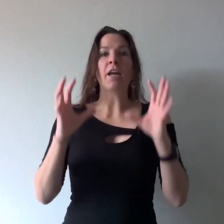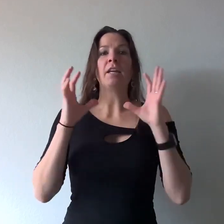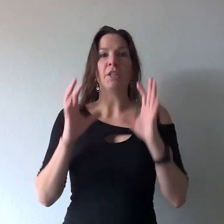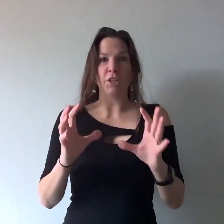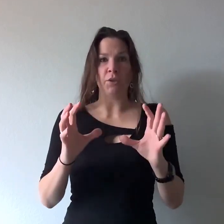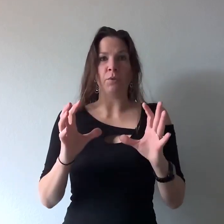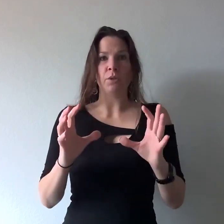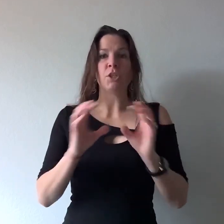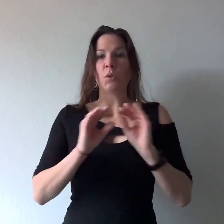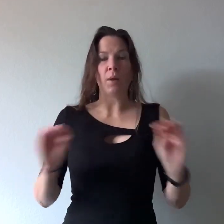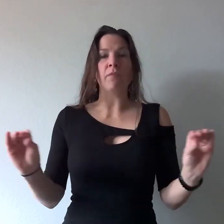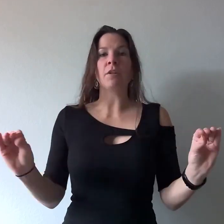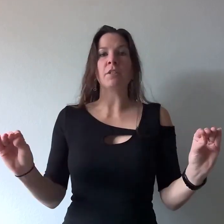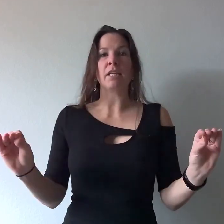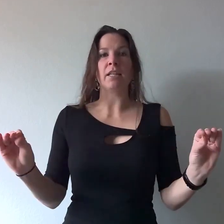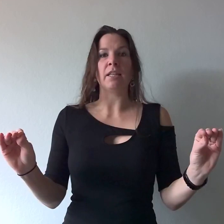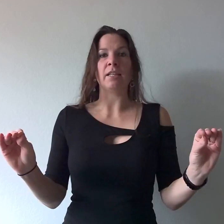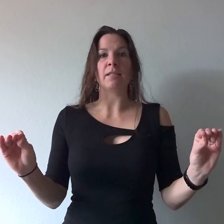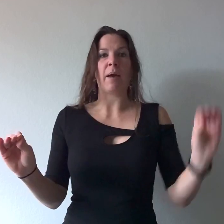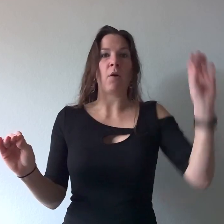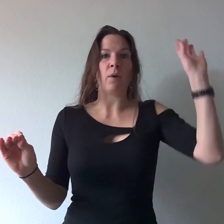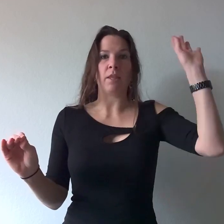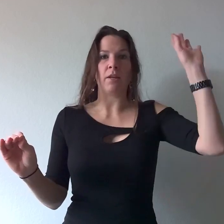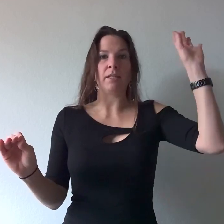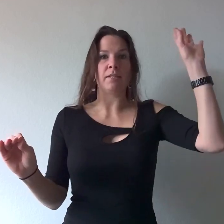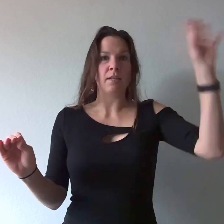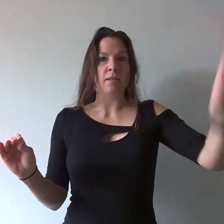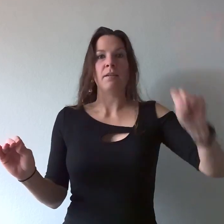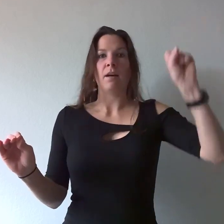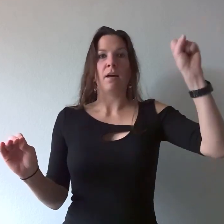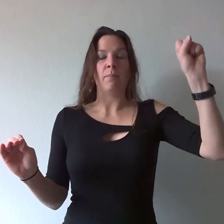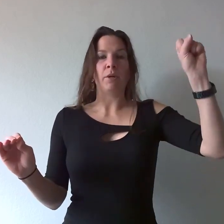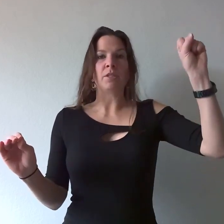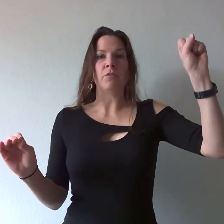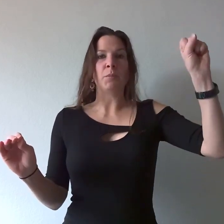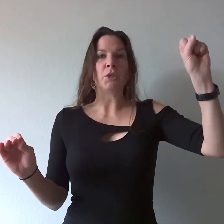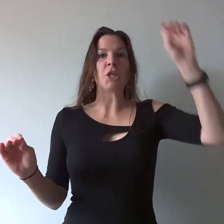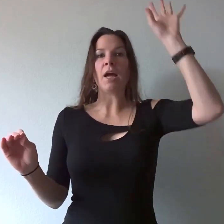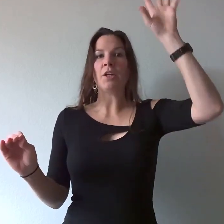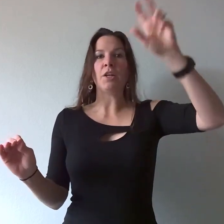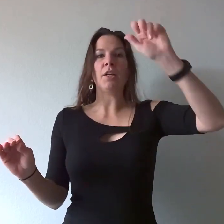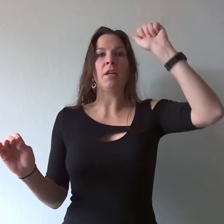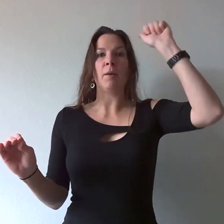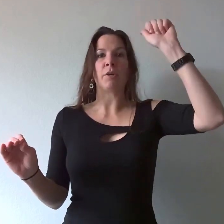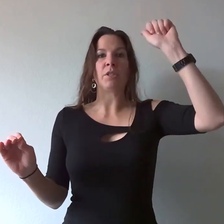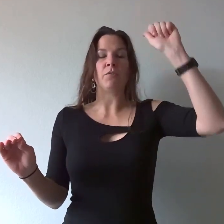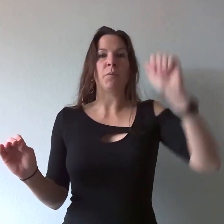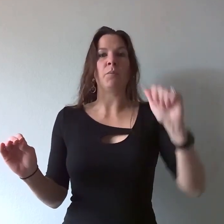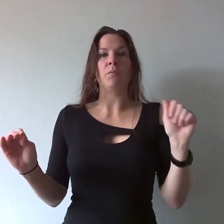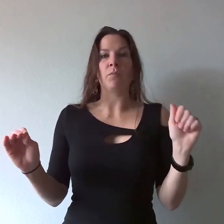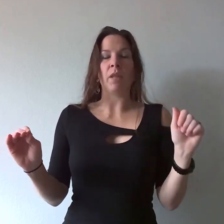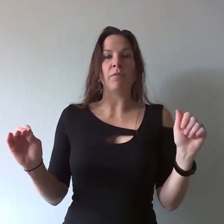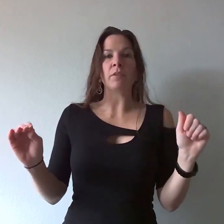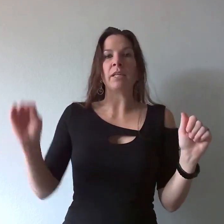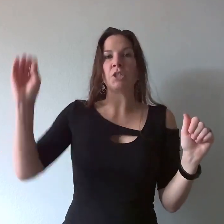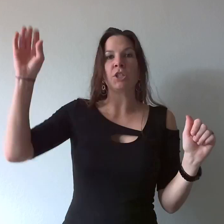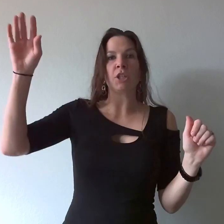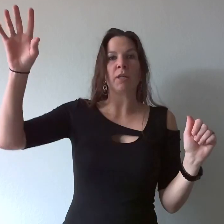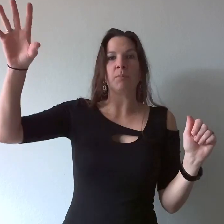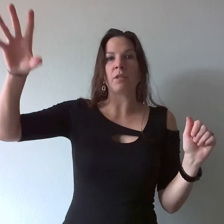you to whoever you're sending this about whether it's a person from your childhood a person from love relationships a